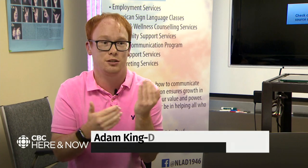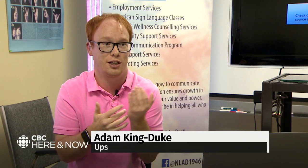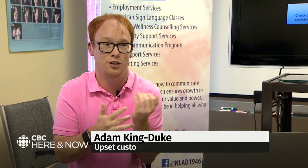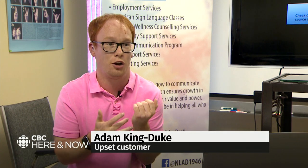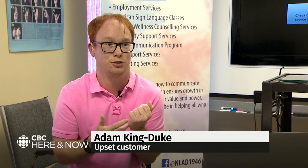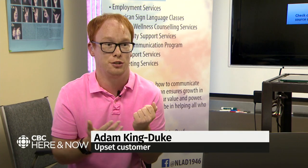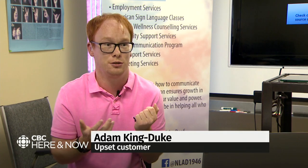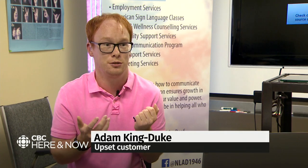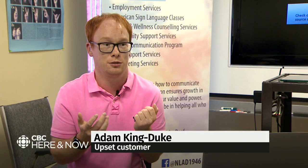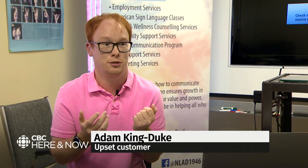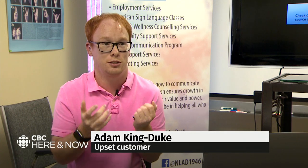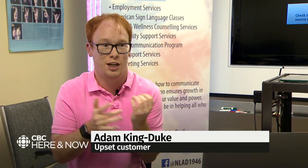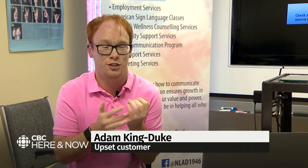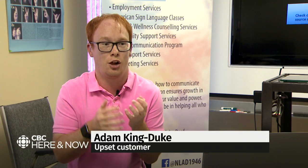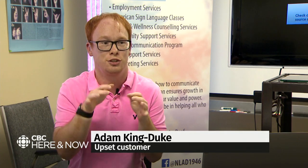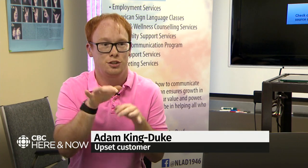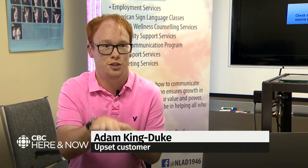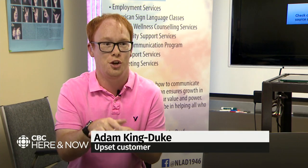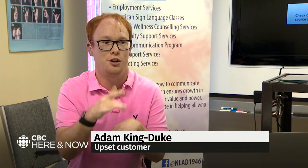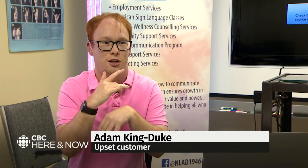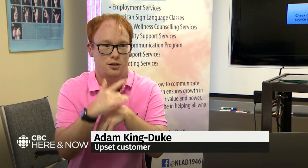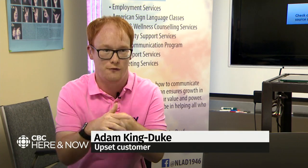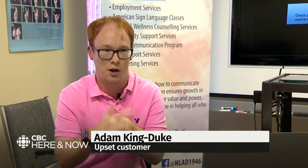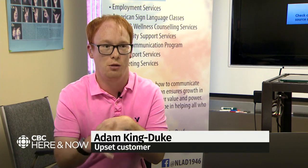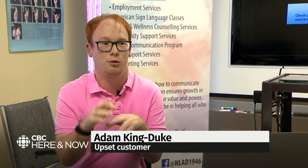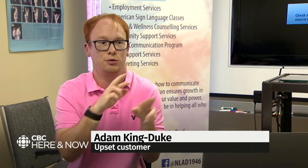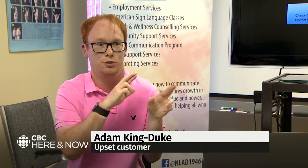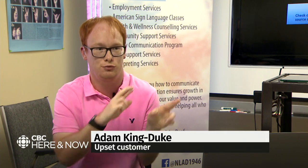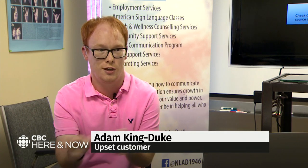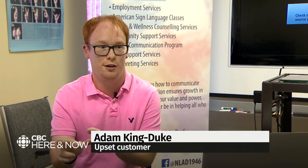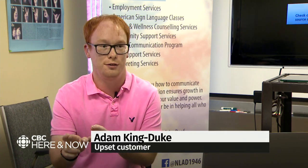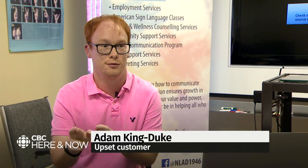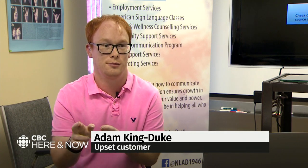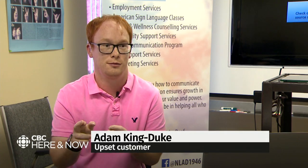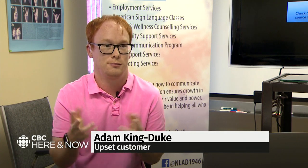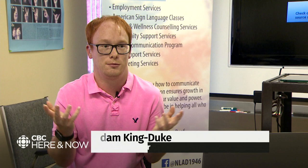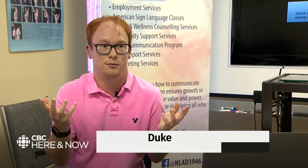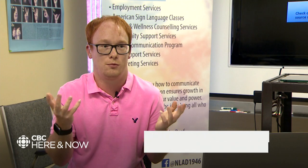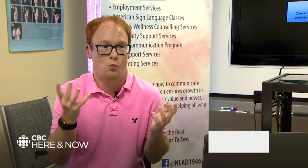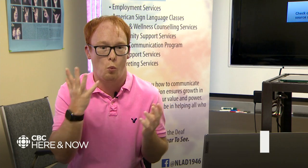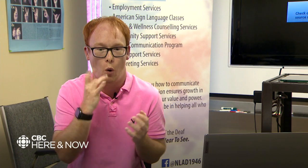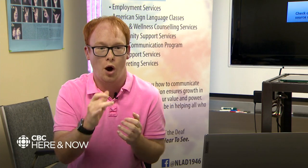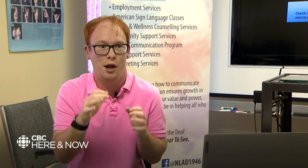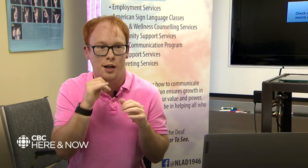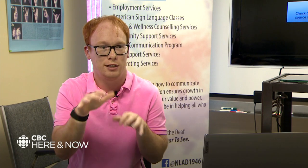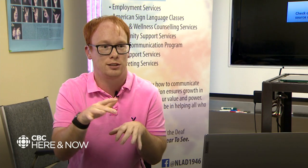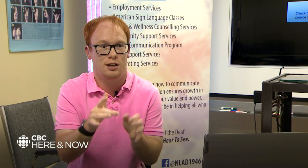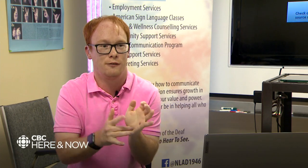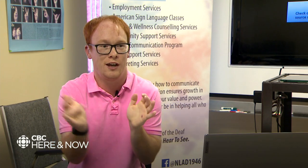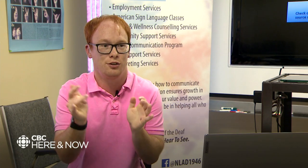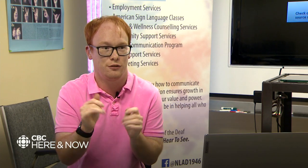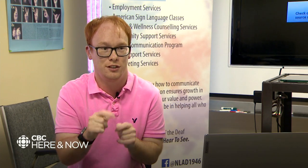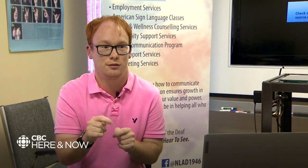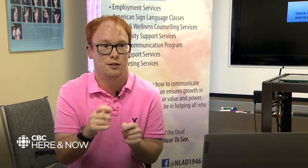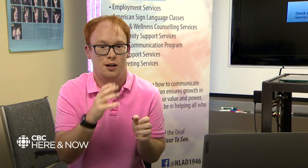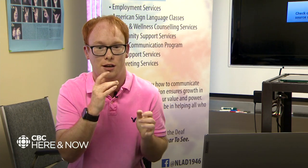technology. Technology's there. It's available. It's ready. Why not take advantage of it and